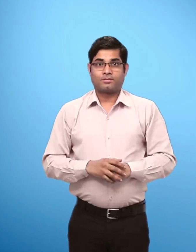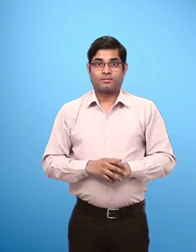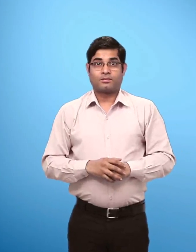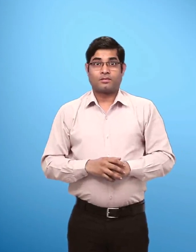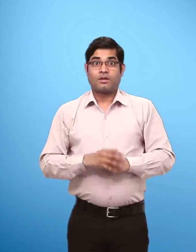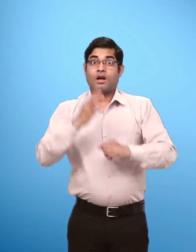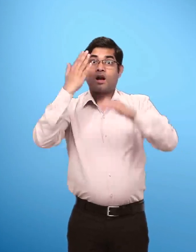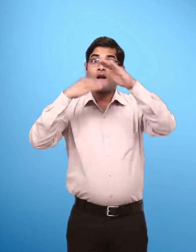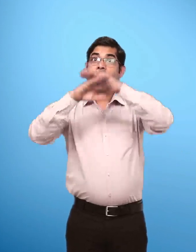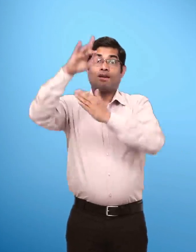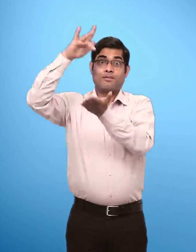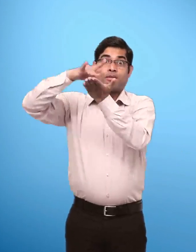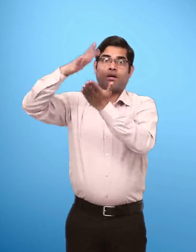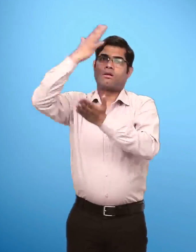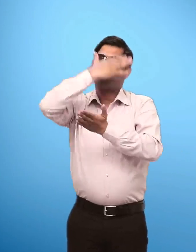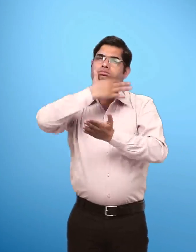Place 1 Heaven